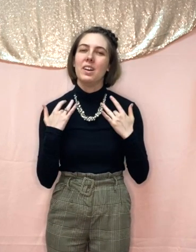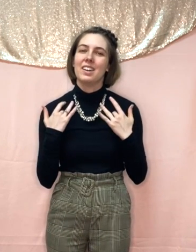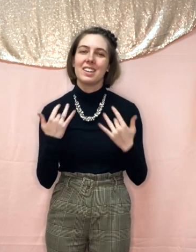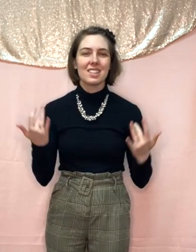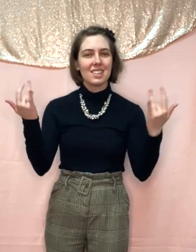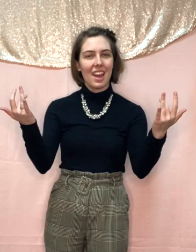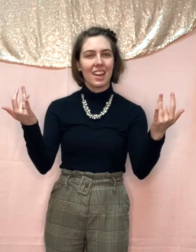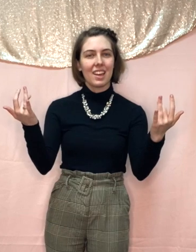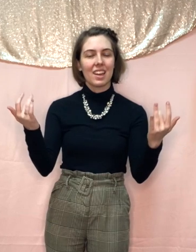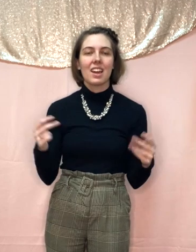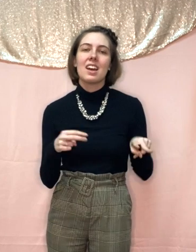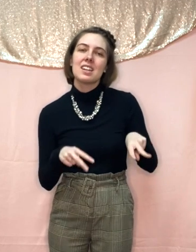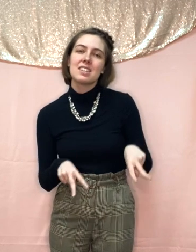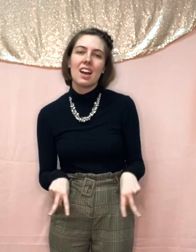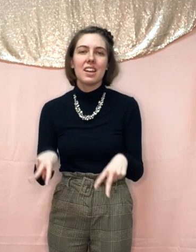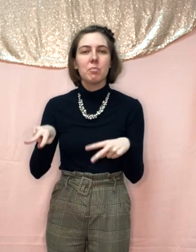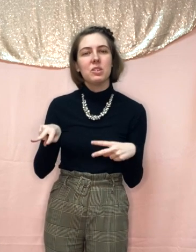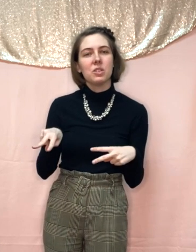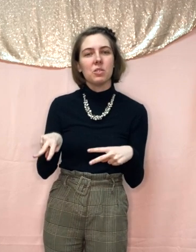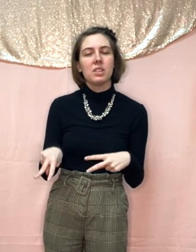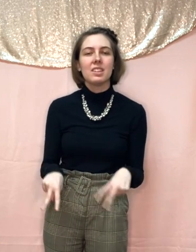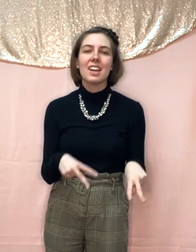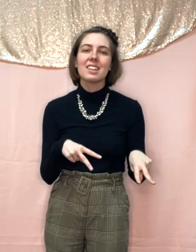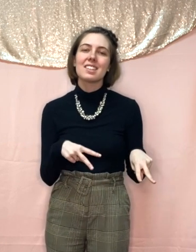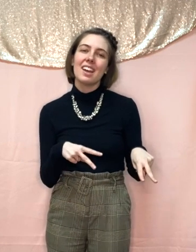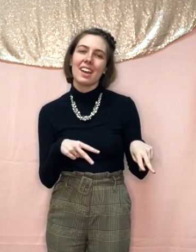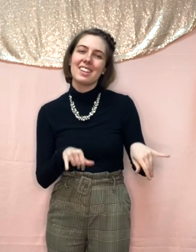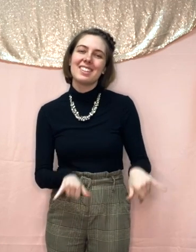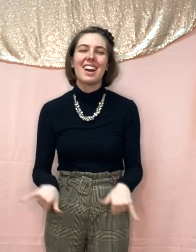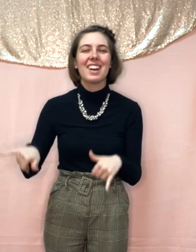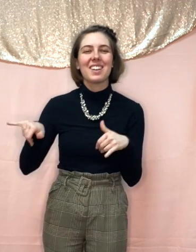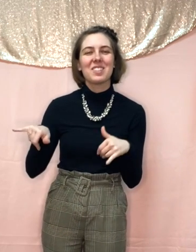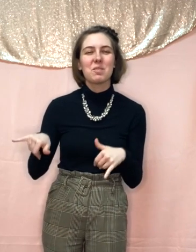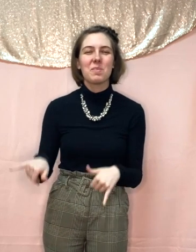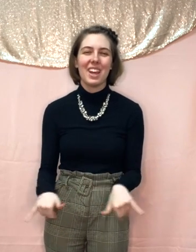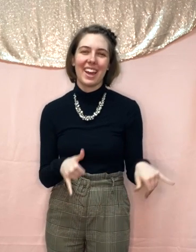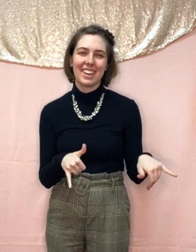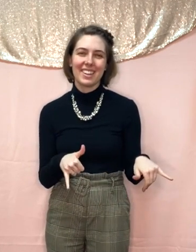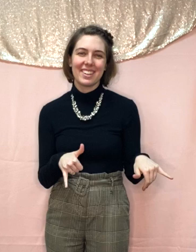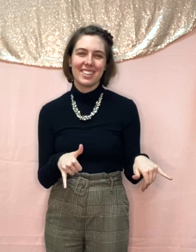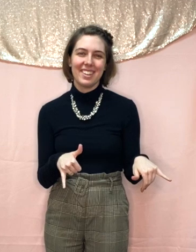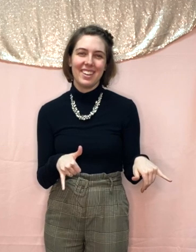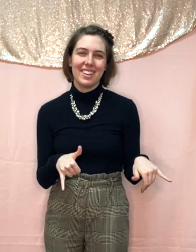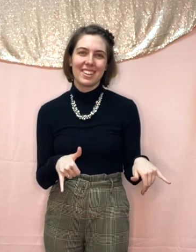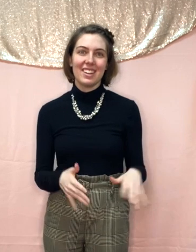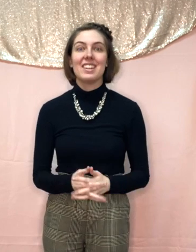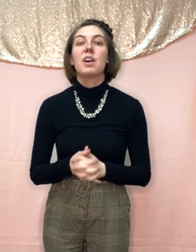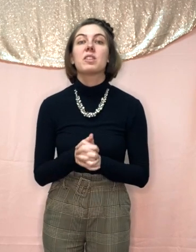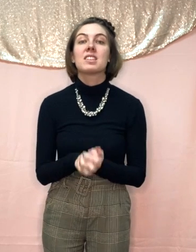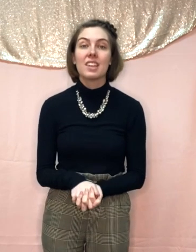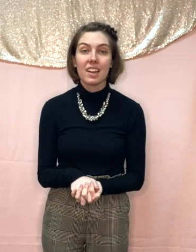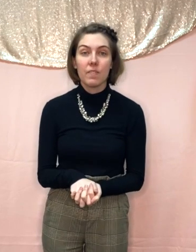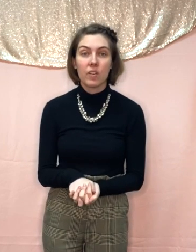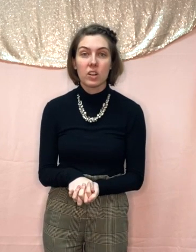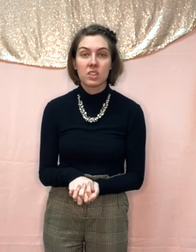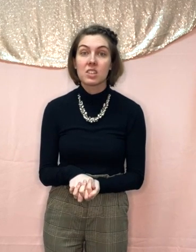what do you say? Time to dance and time to play. Good. Now